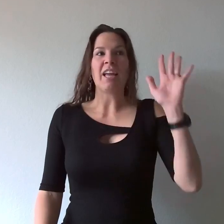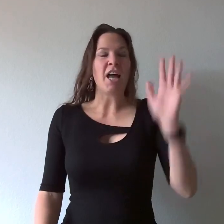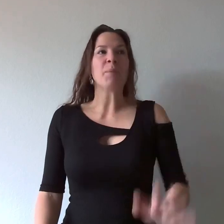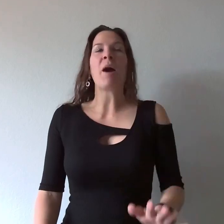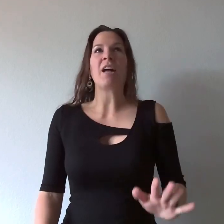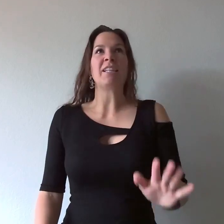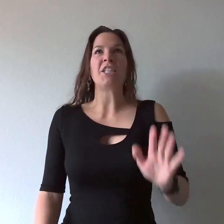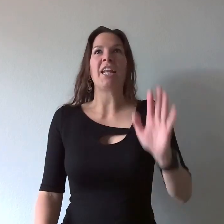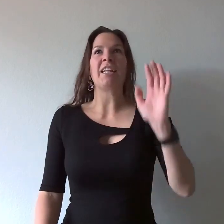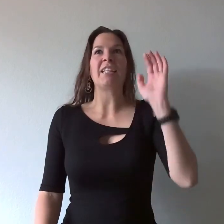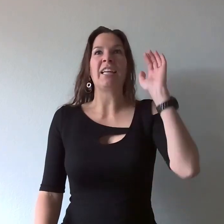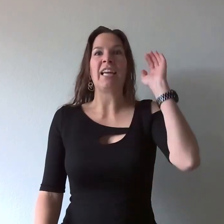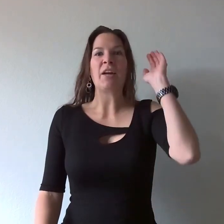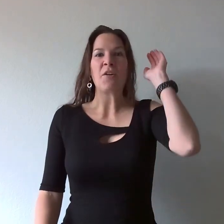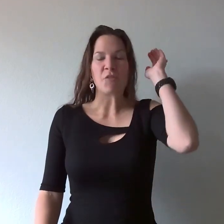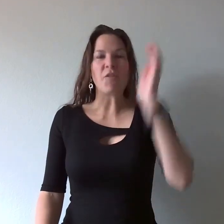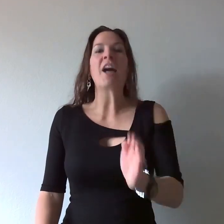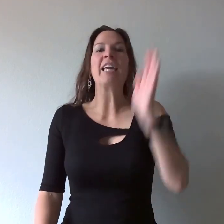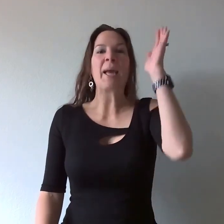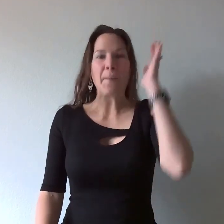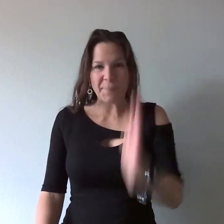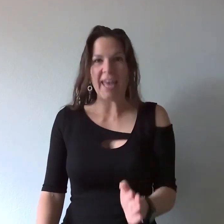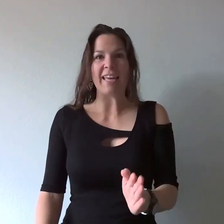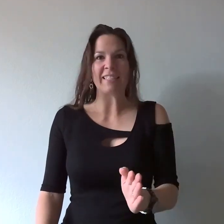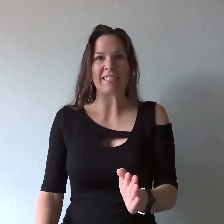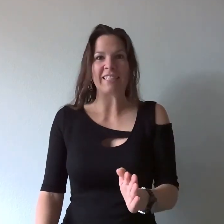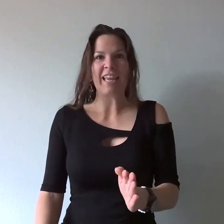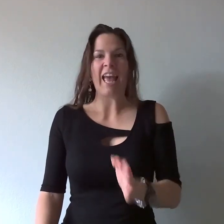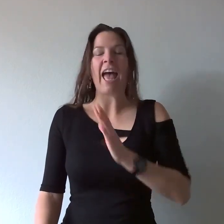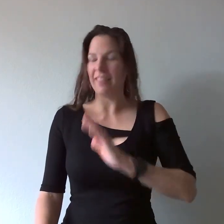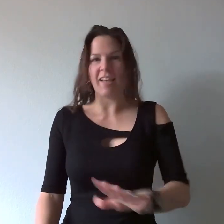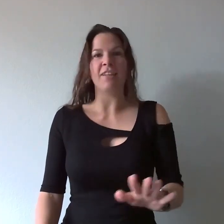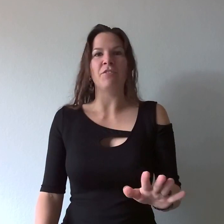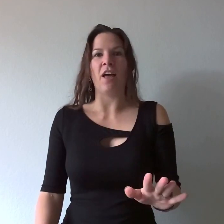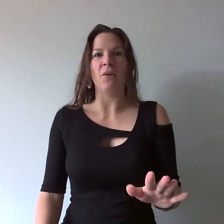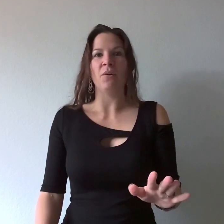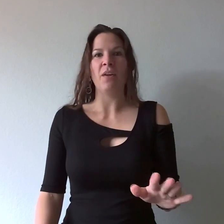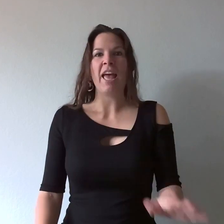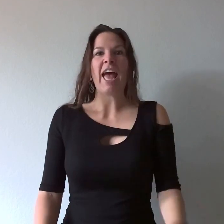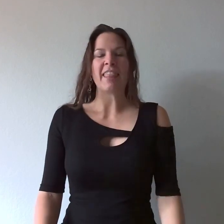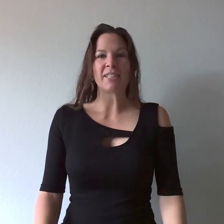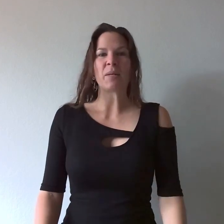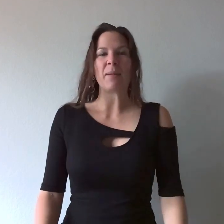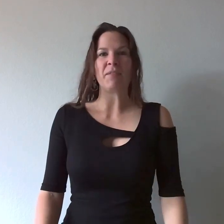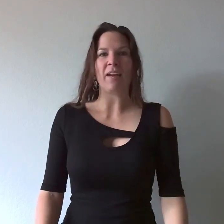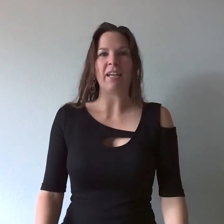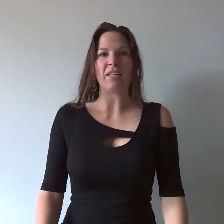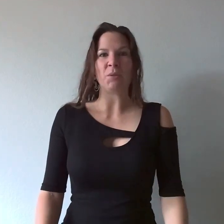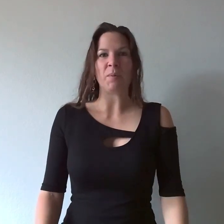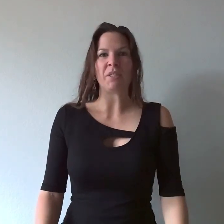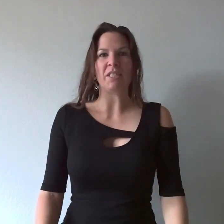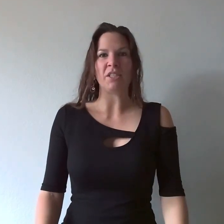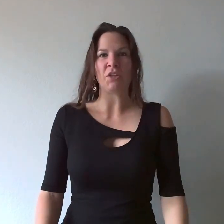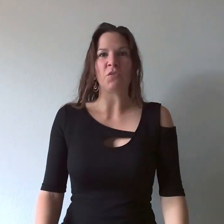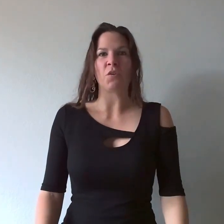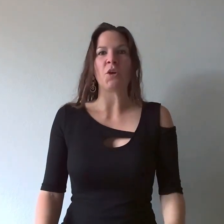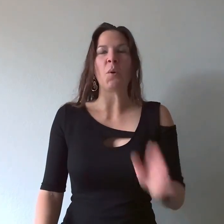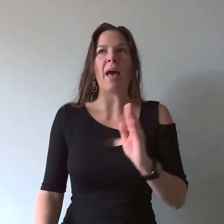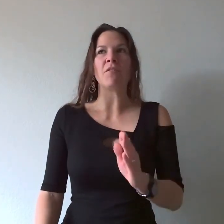unapologetically fucking pissed and let it flow and that's what I'm inviting you women to do for whoever